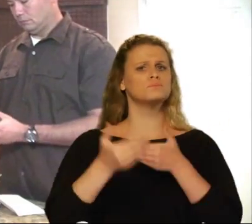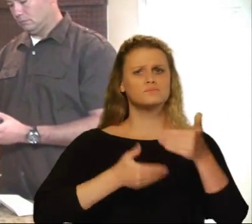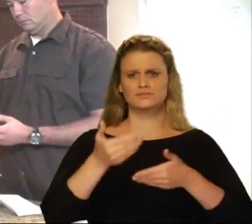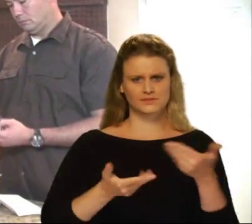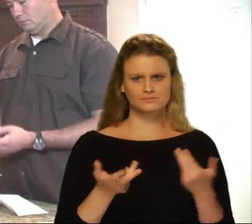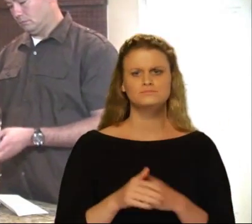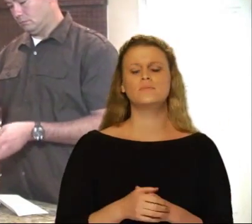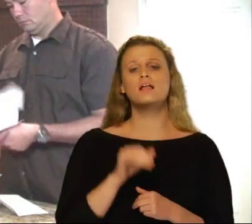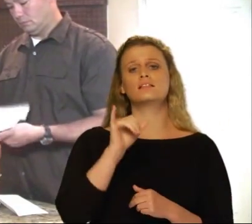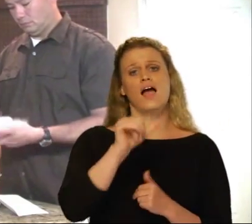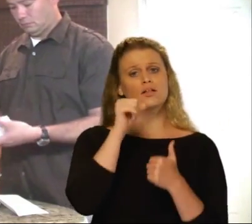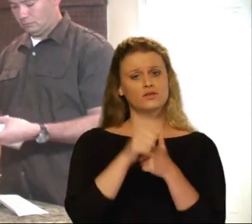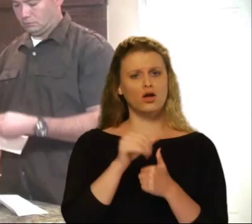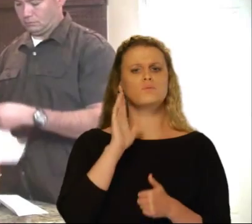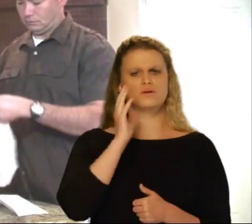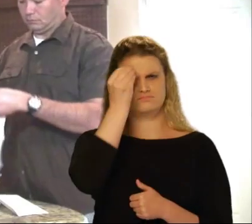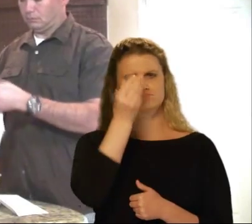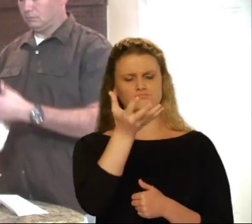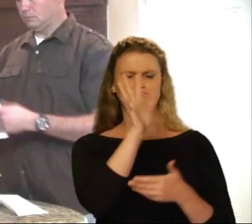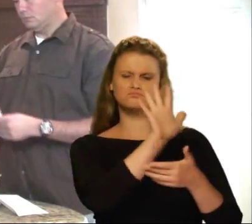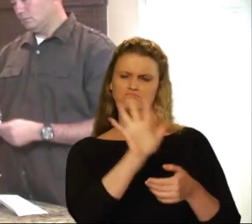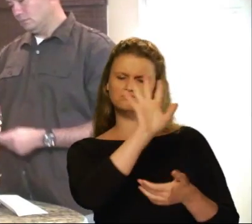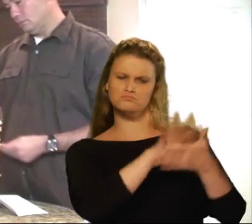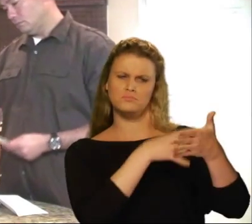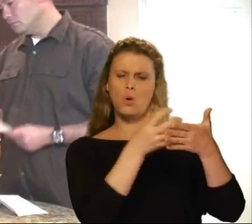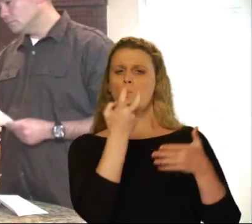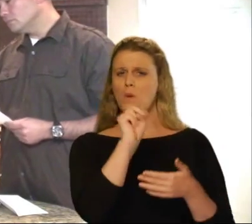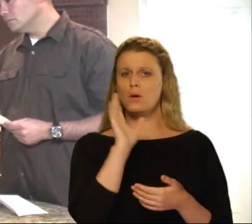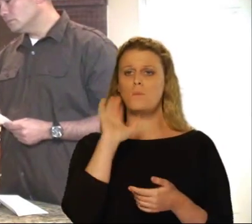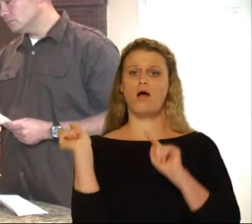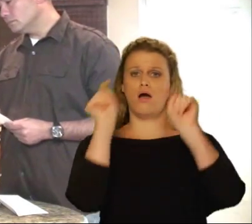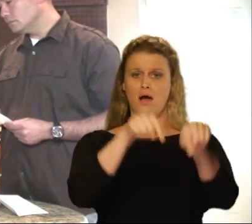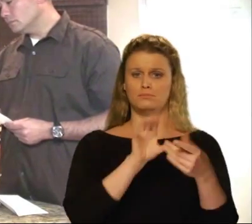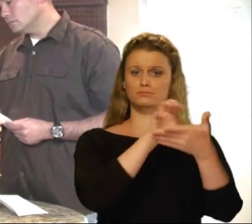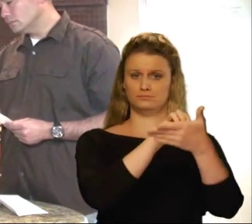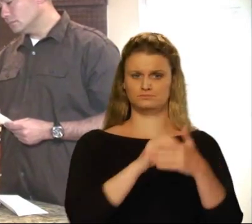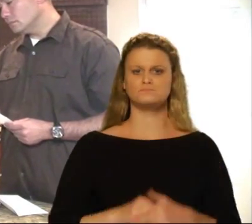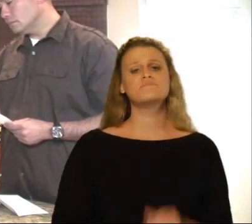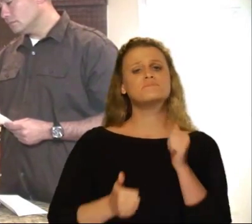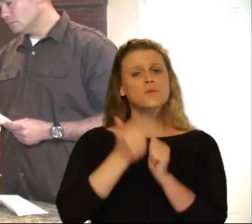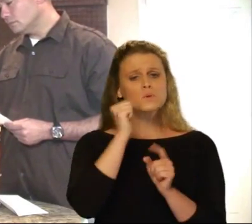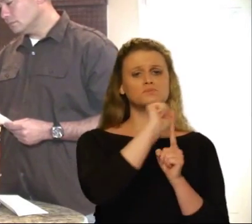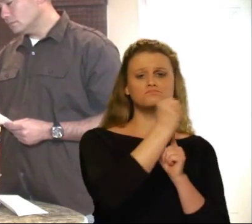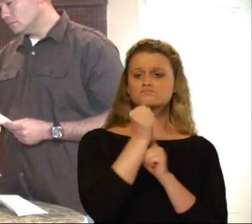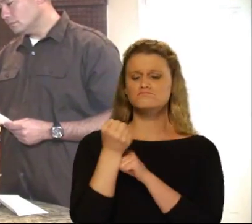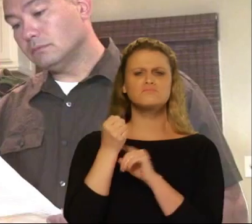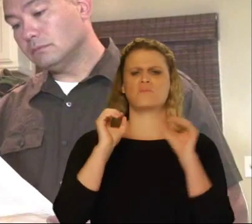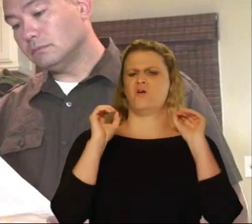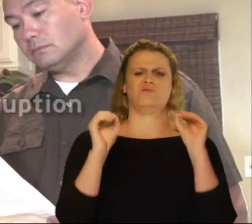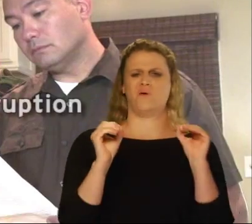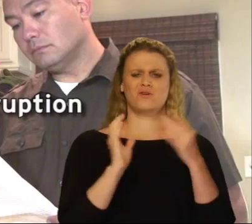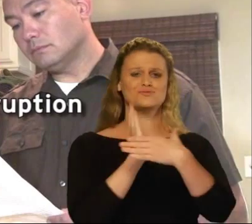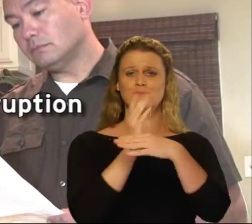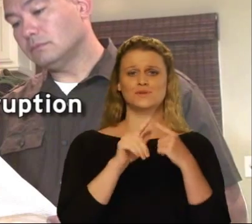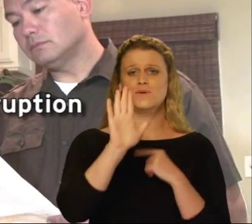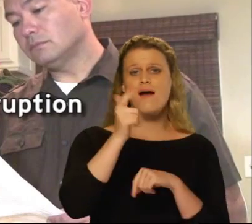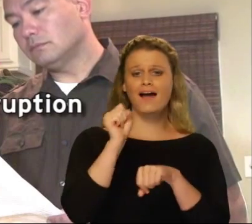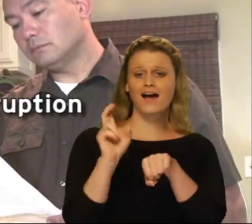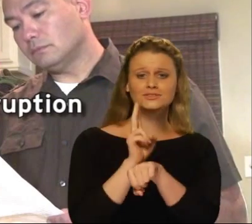when the installation is scheduled to take place in your area. In most cases, there will be no interruption to your gas